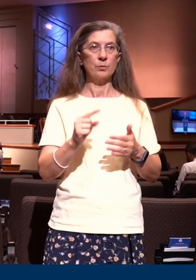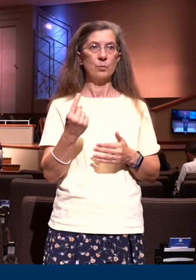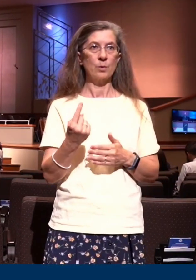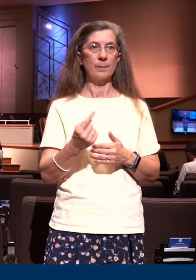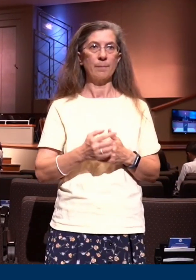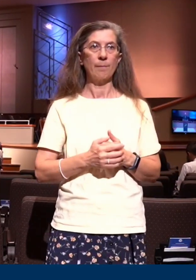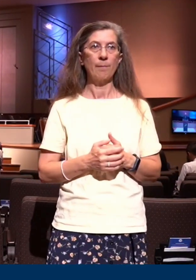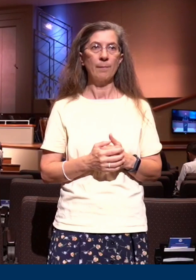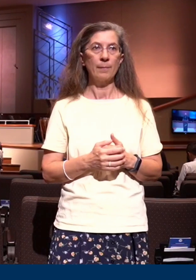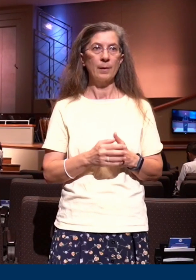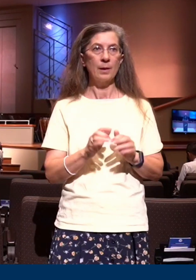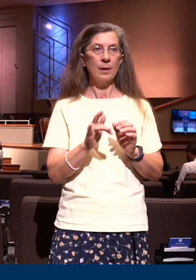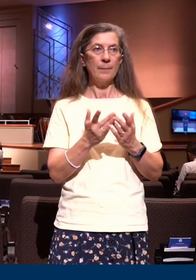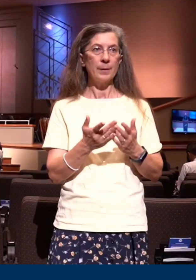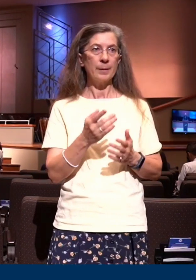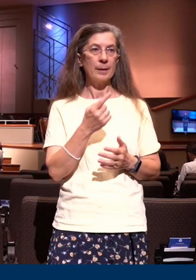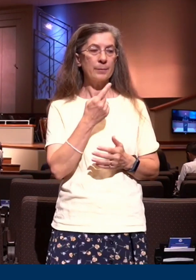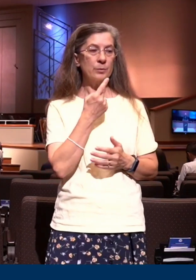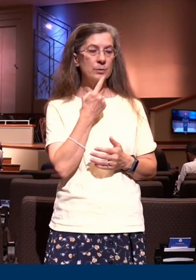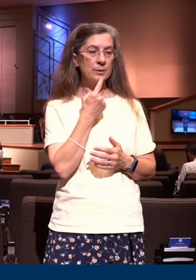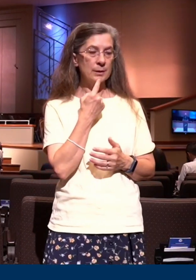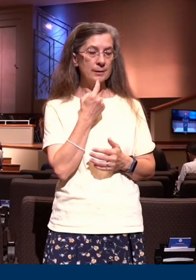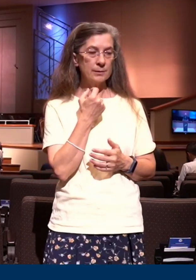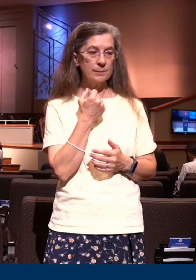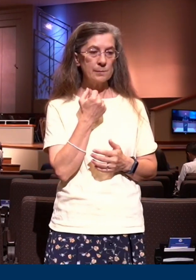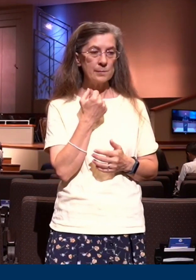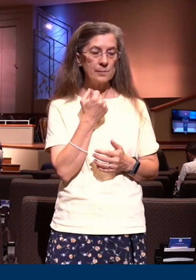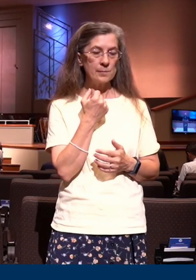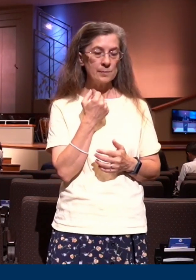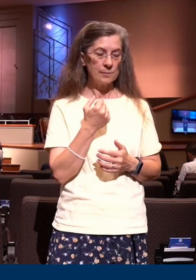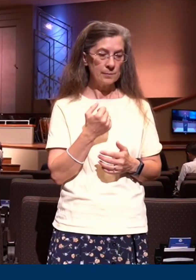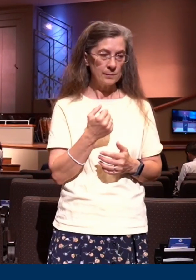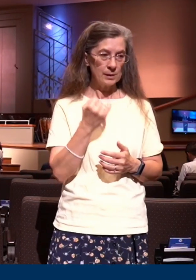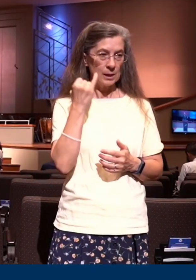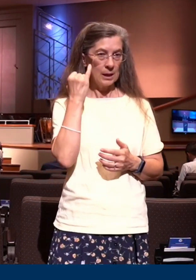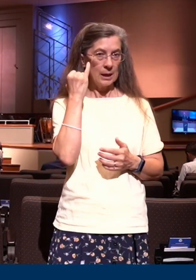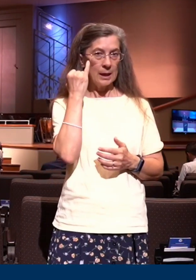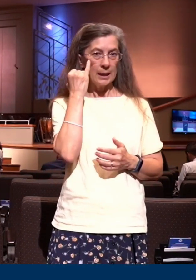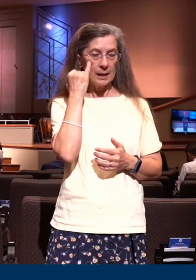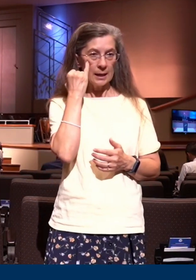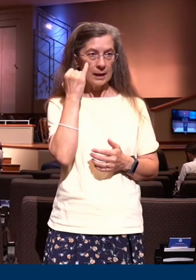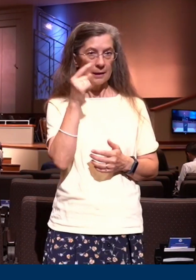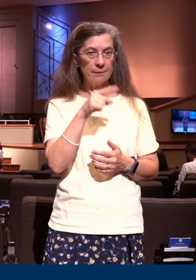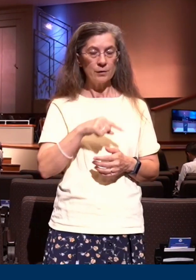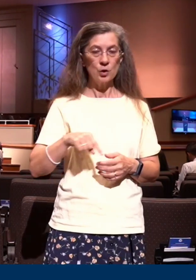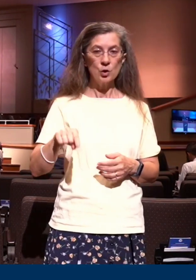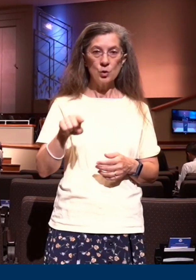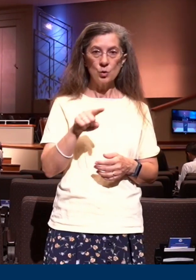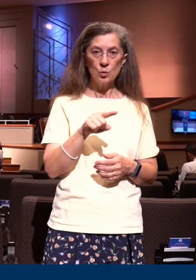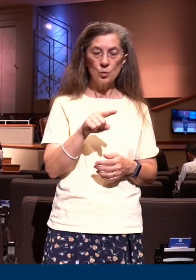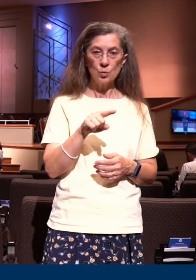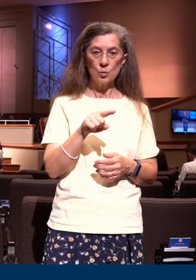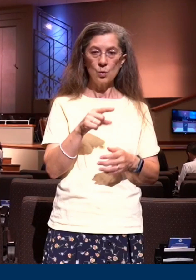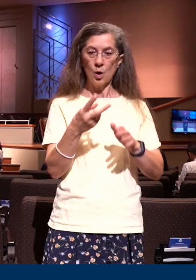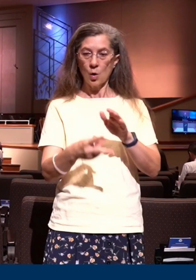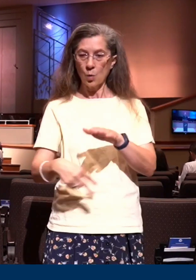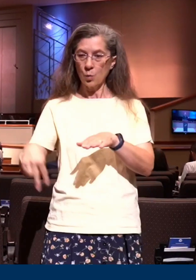The Bible says here in Colossians 3, if ye then be risen with Christ.